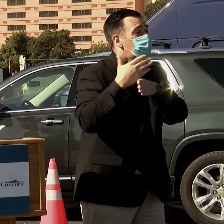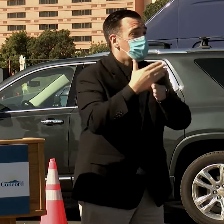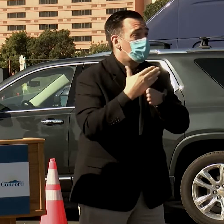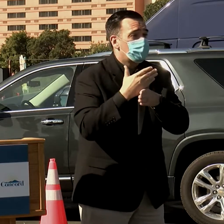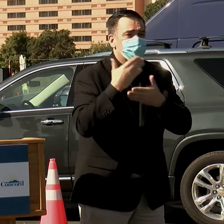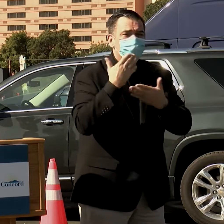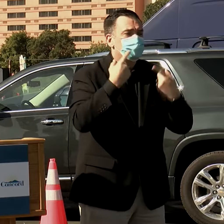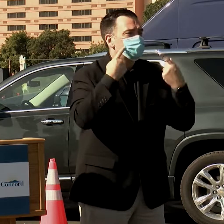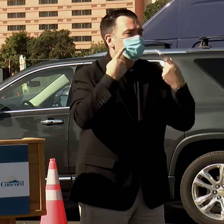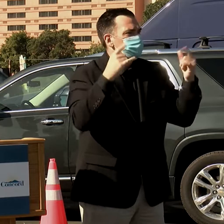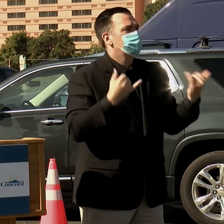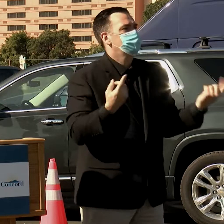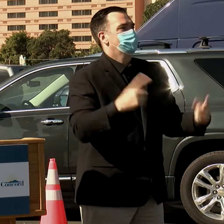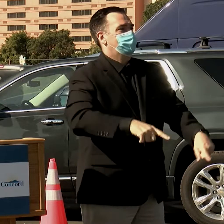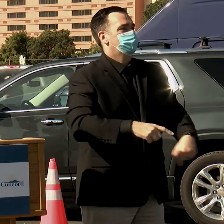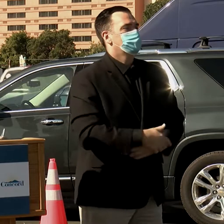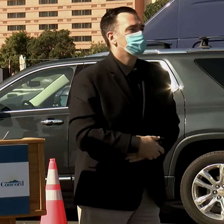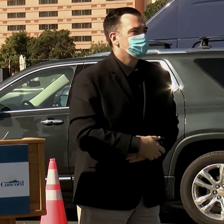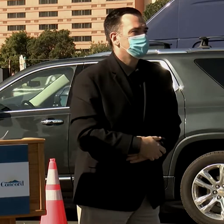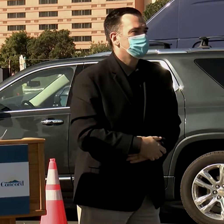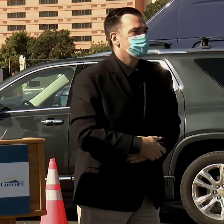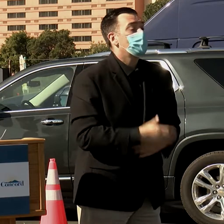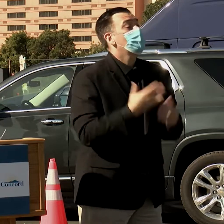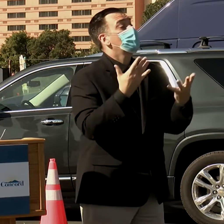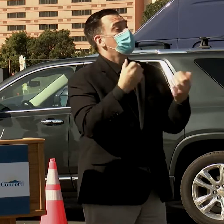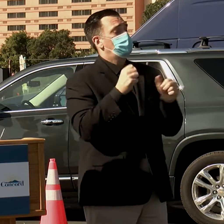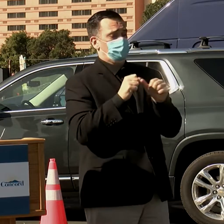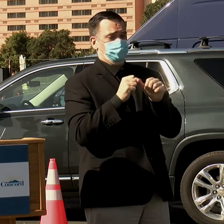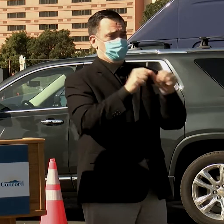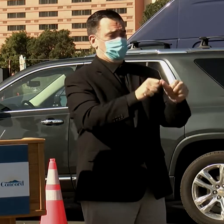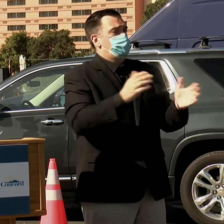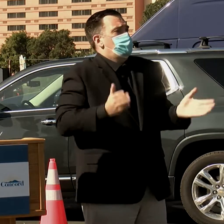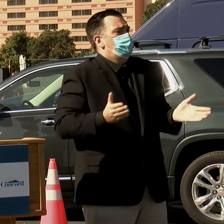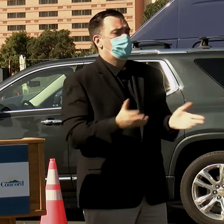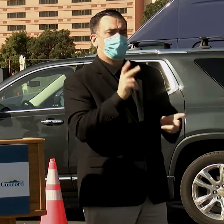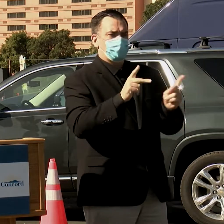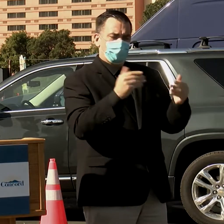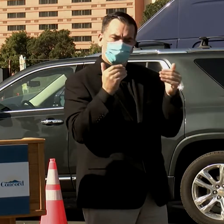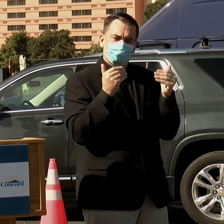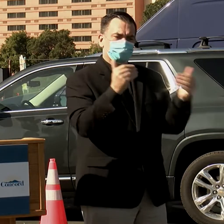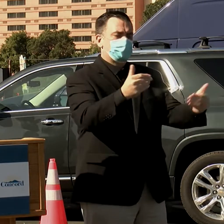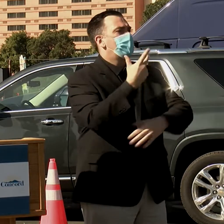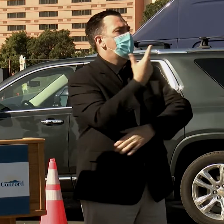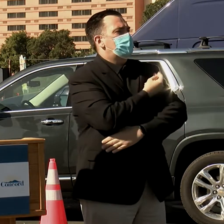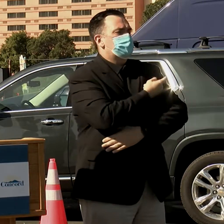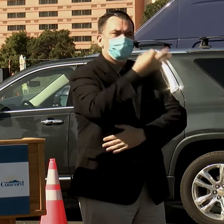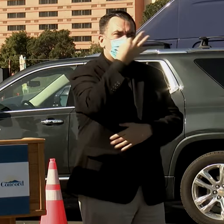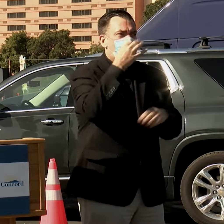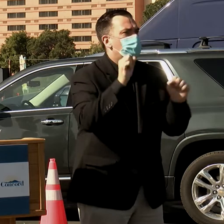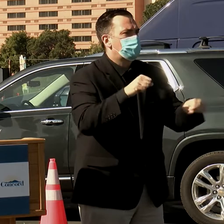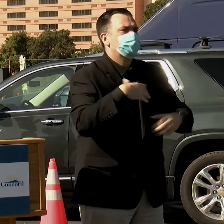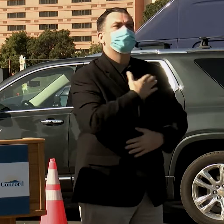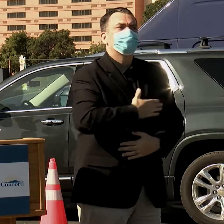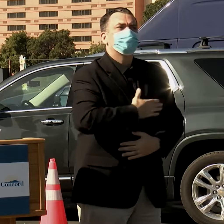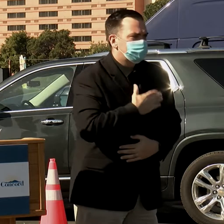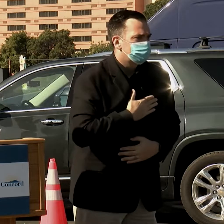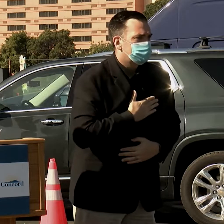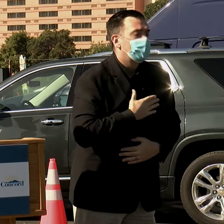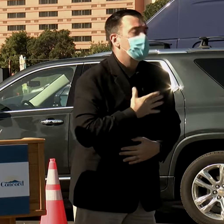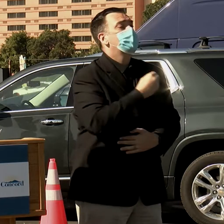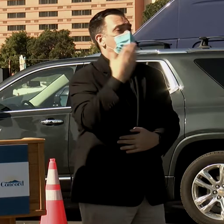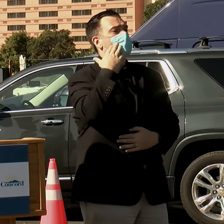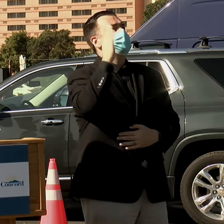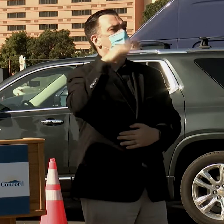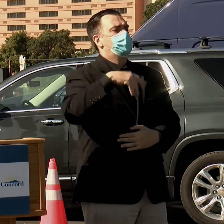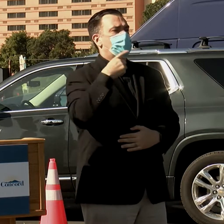order to make this a reality. We want to continue to encourage people to get their vaccination now as soon as possible, and that we know